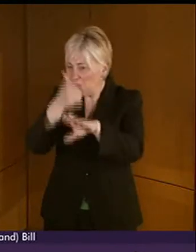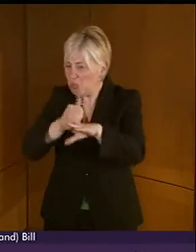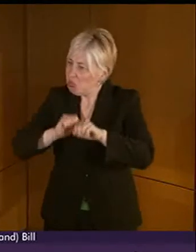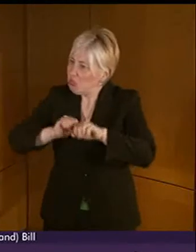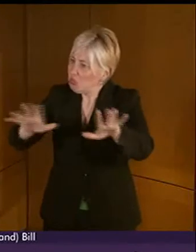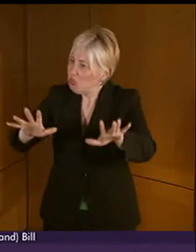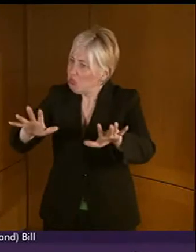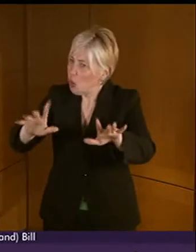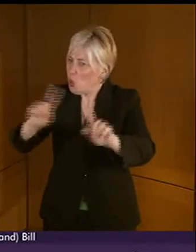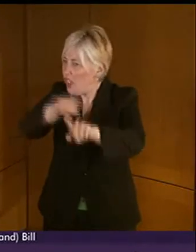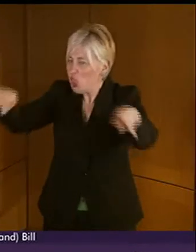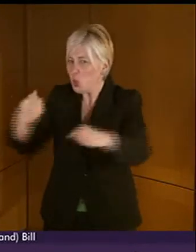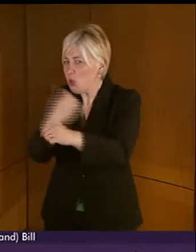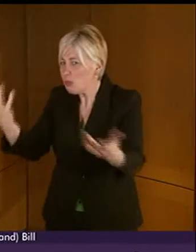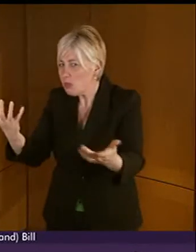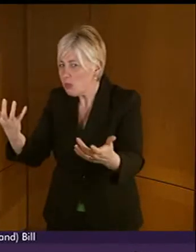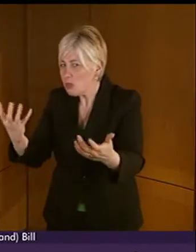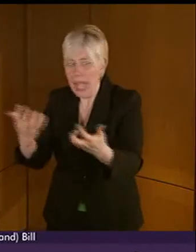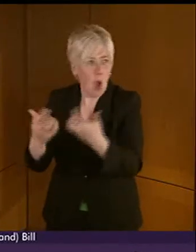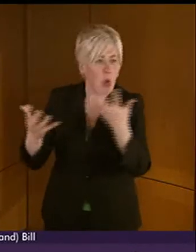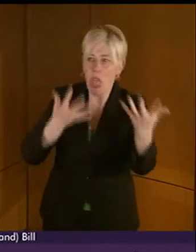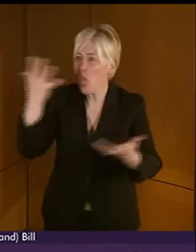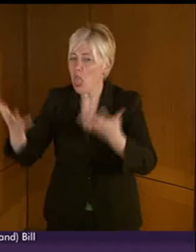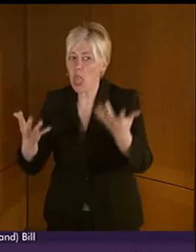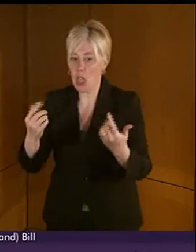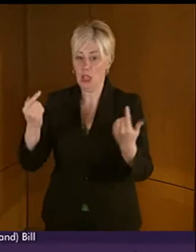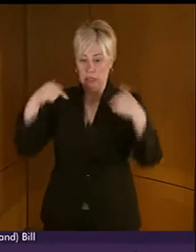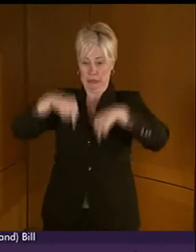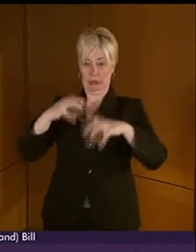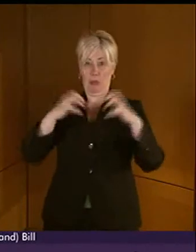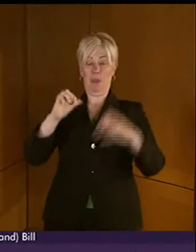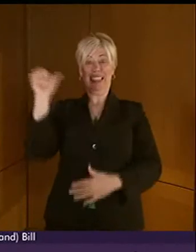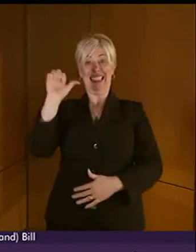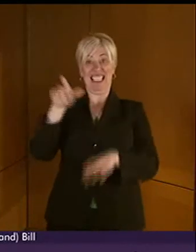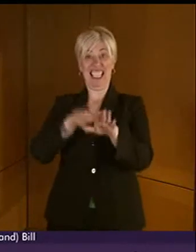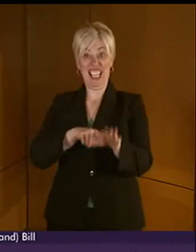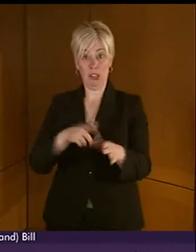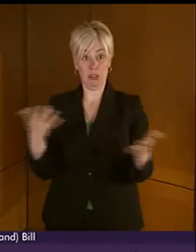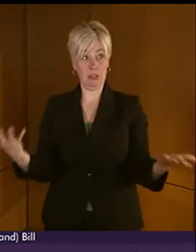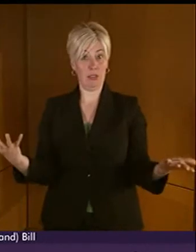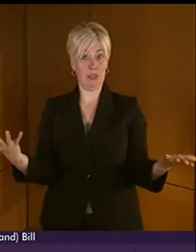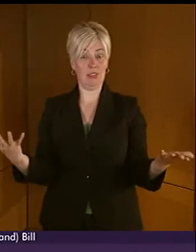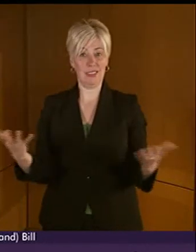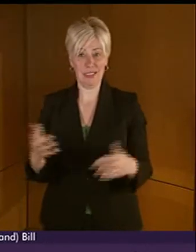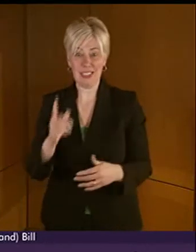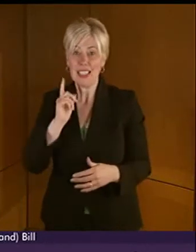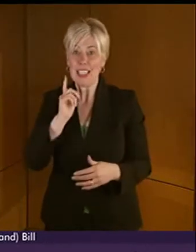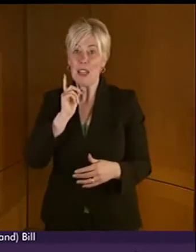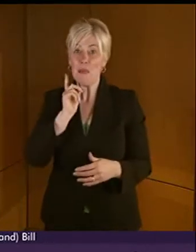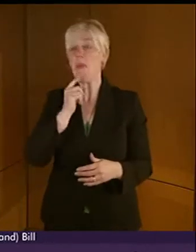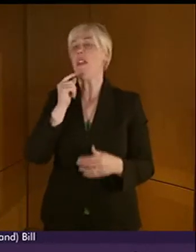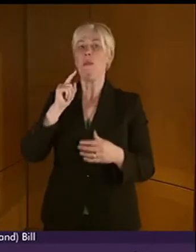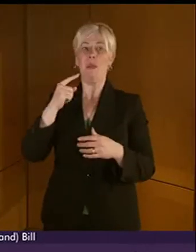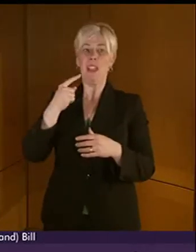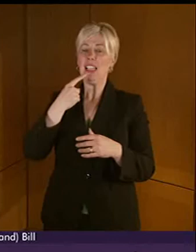so where do they go? And we've been here for 16 years and I do think that people who find that the